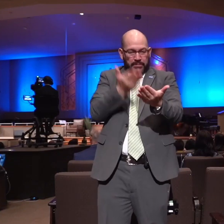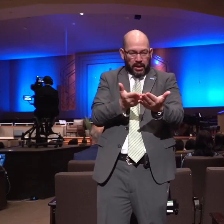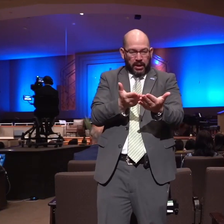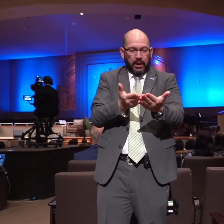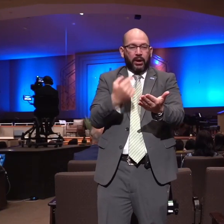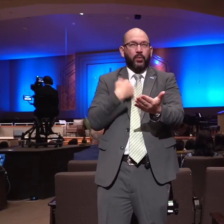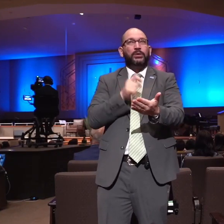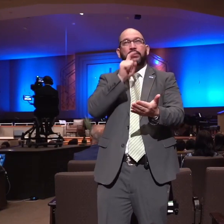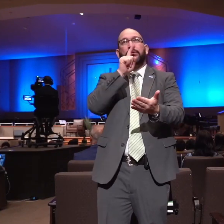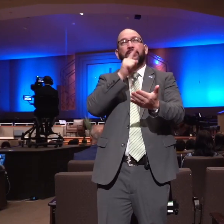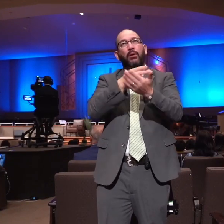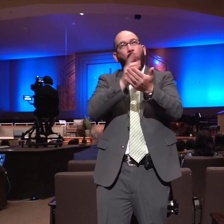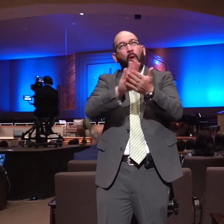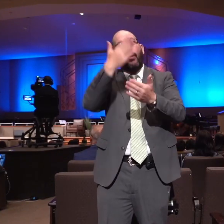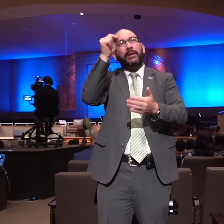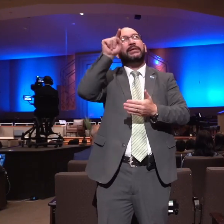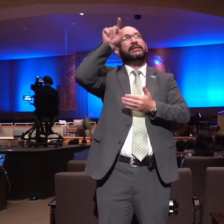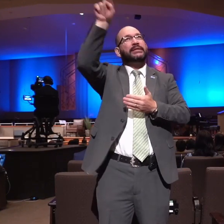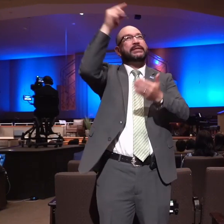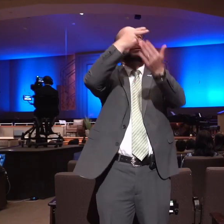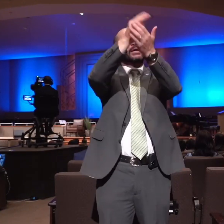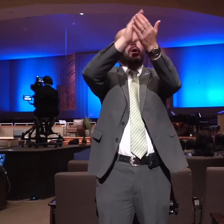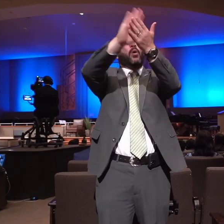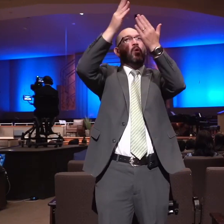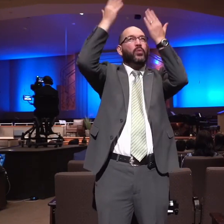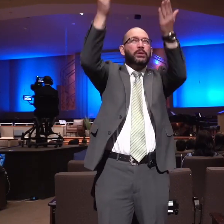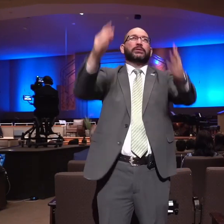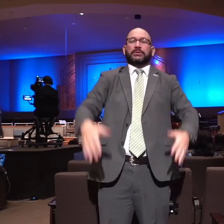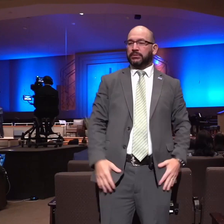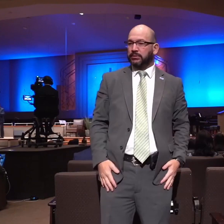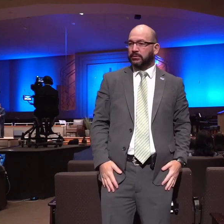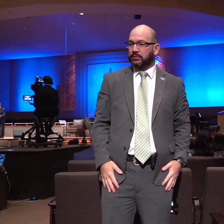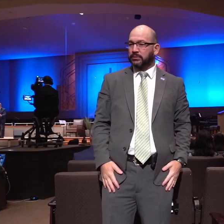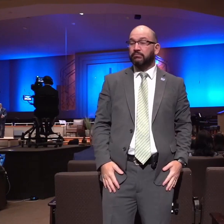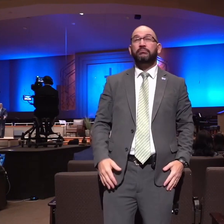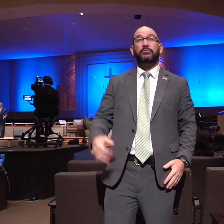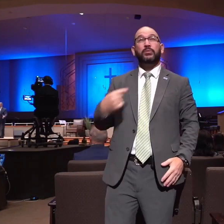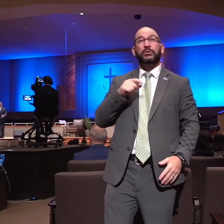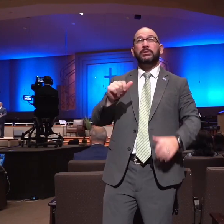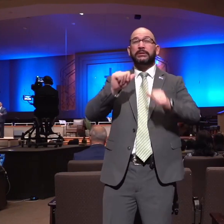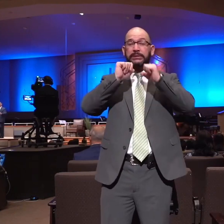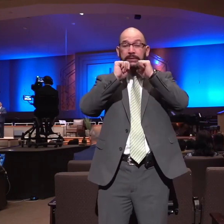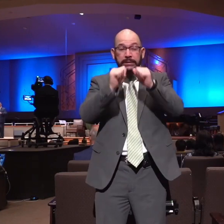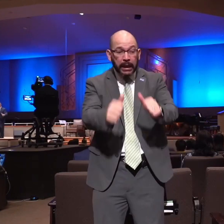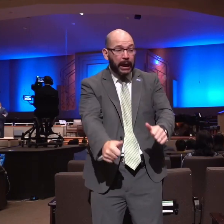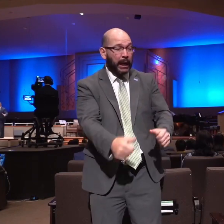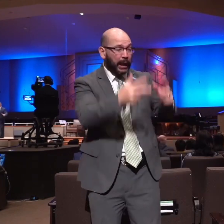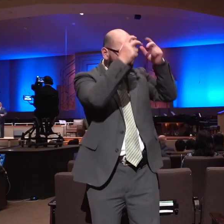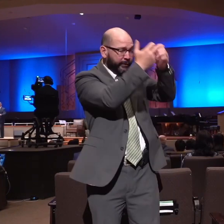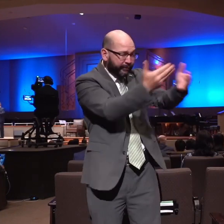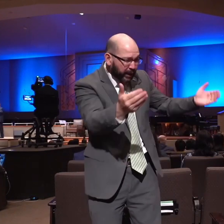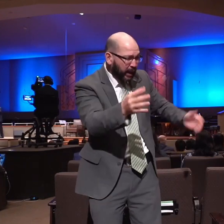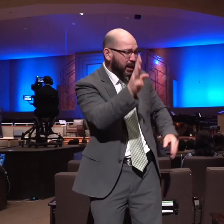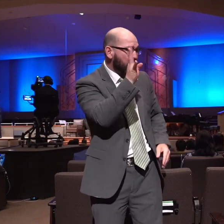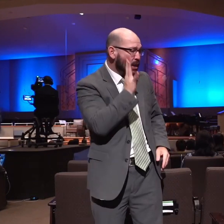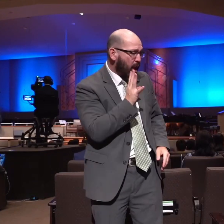even as I am holy teaching us that denying ungodliness and worldly lusts we should live soberly